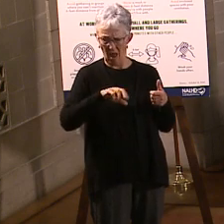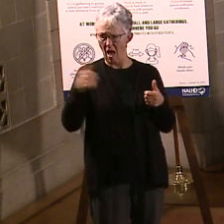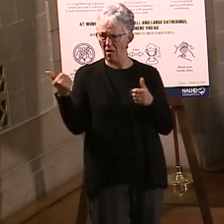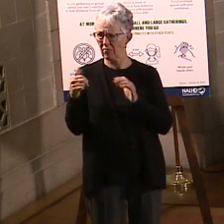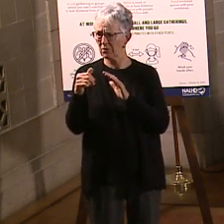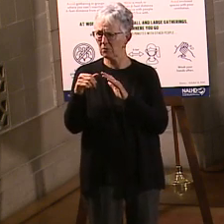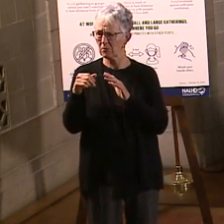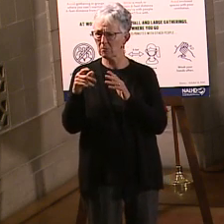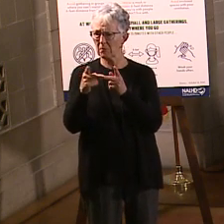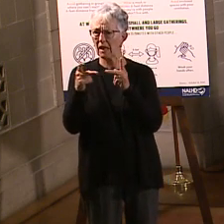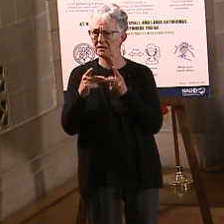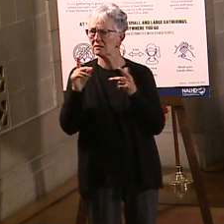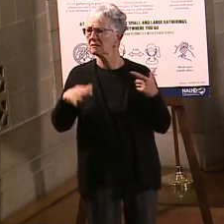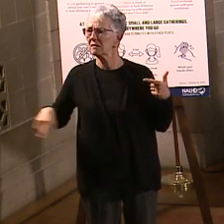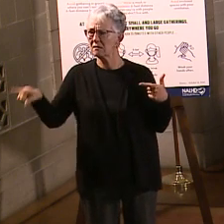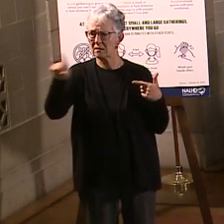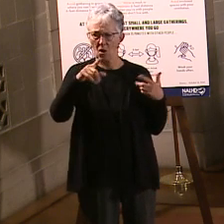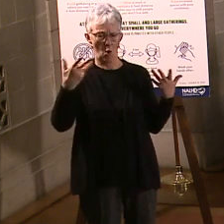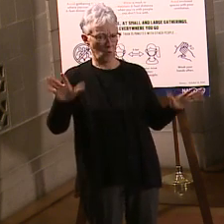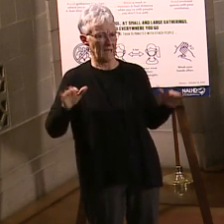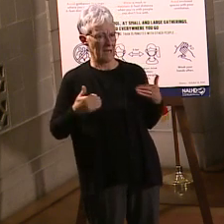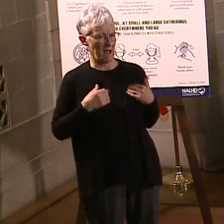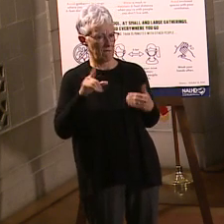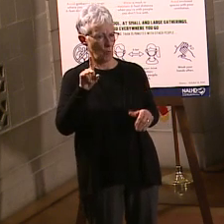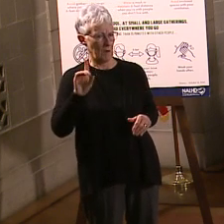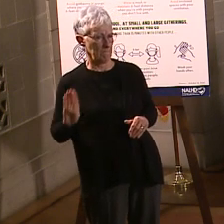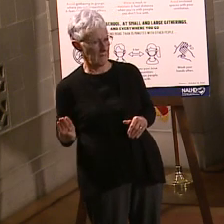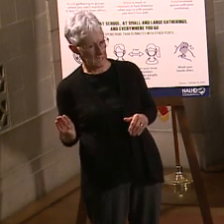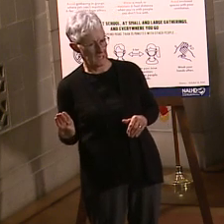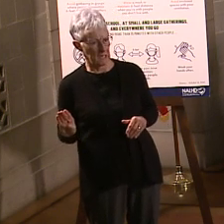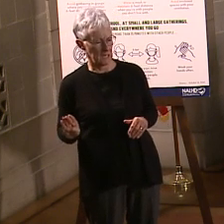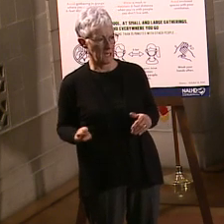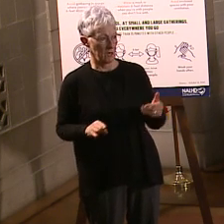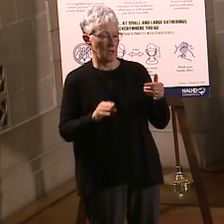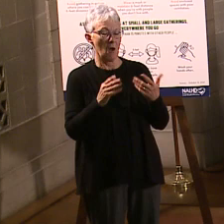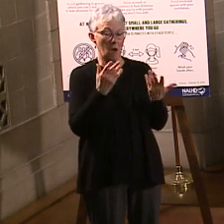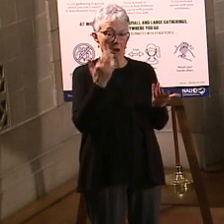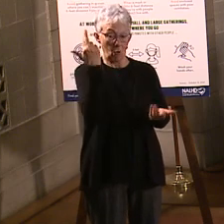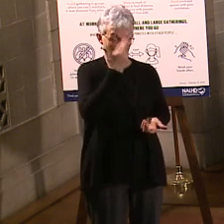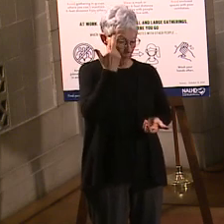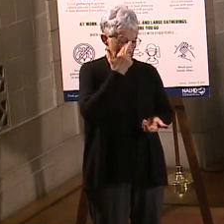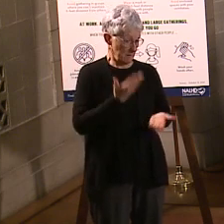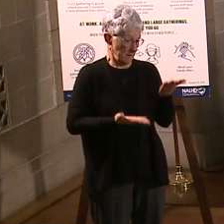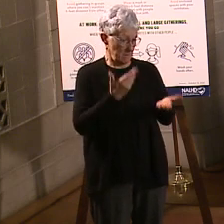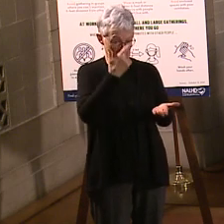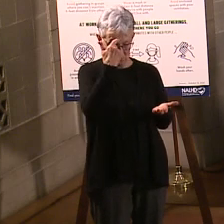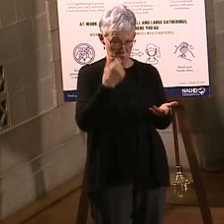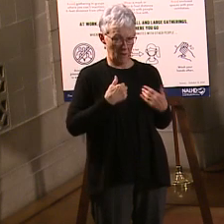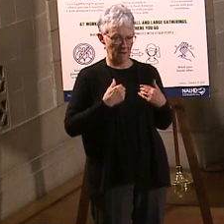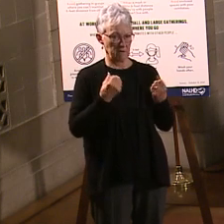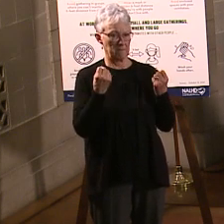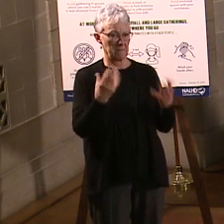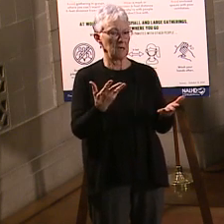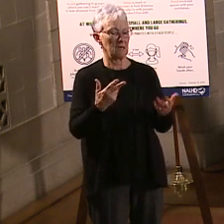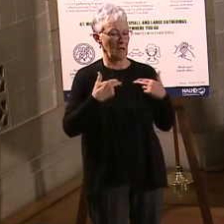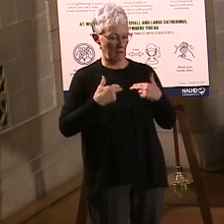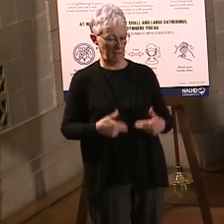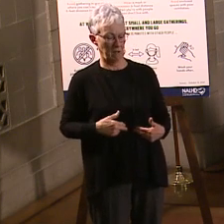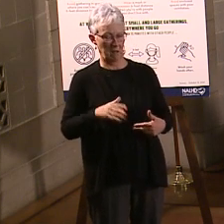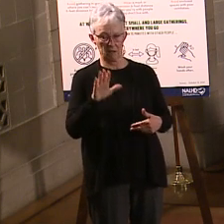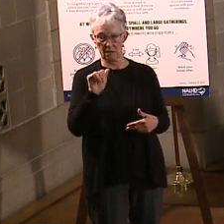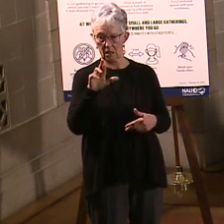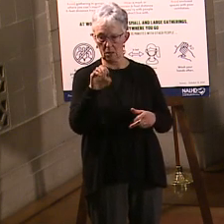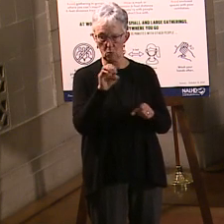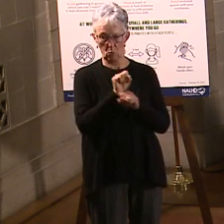have more health care workers, right? So you've got three major health care systems in Omaha. You've got Brian here in Lincoln. So with more health care workers